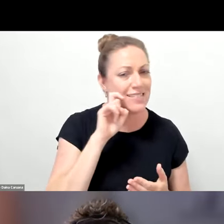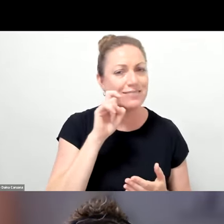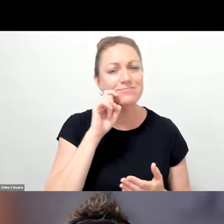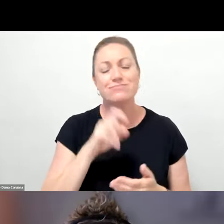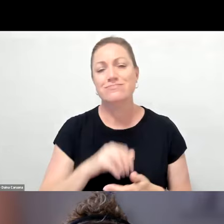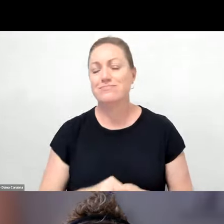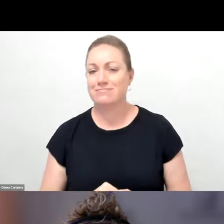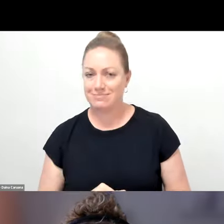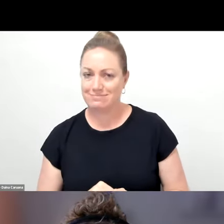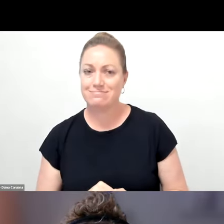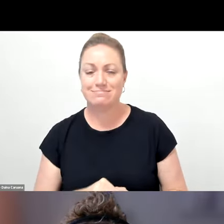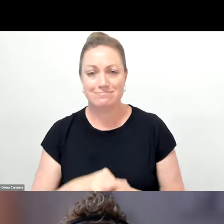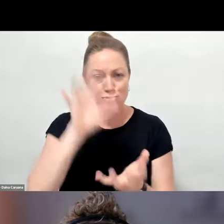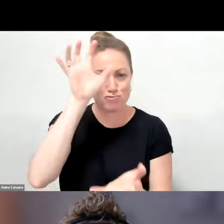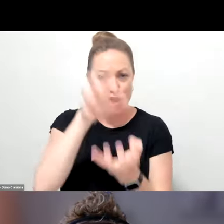Jess the crocodile.